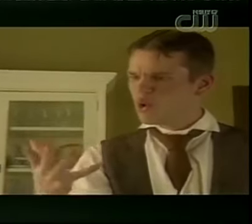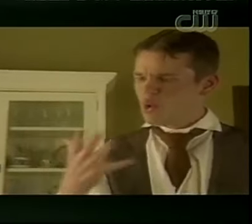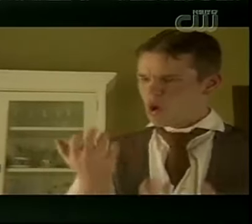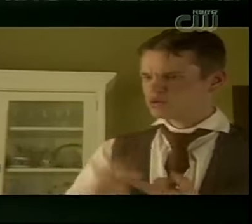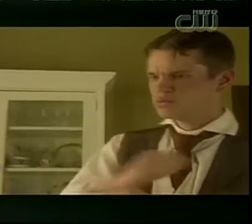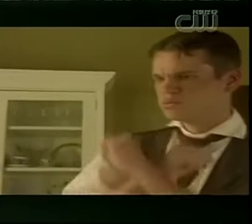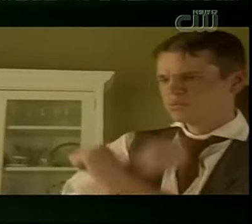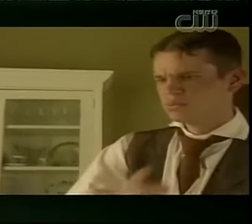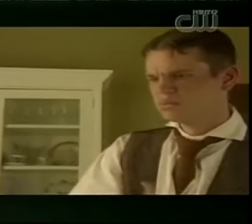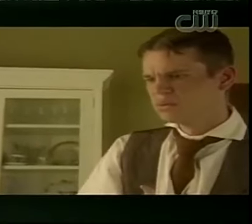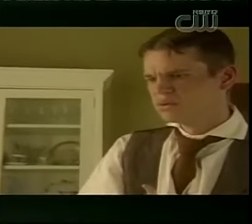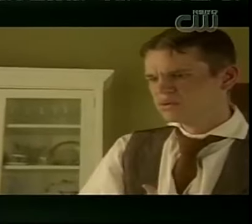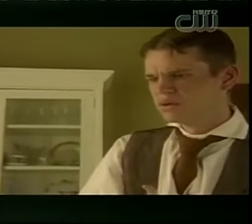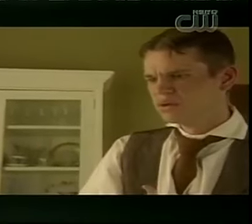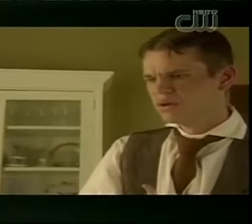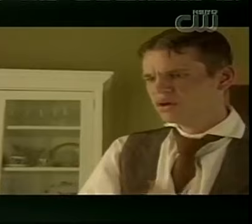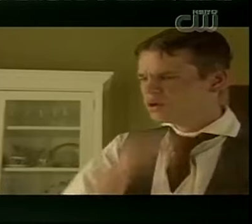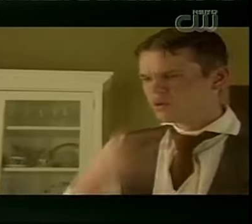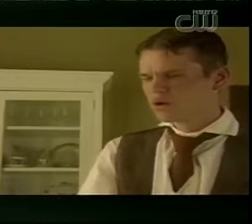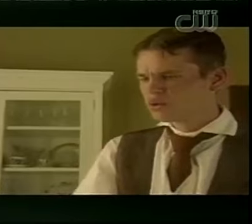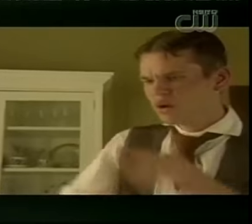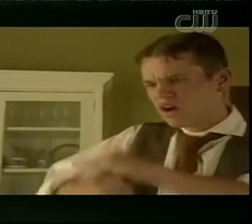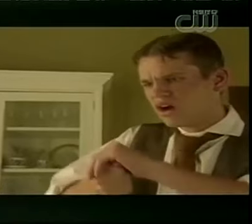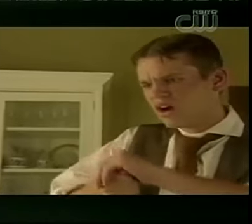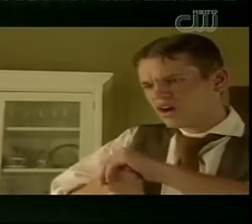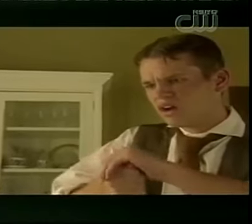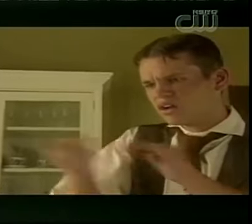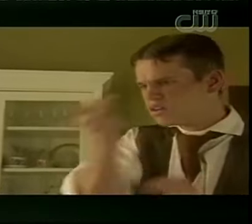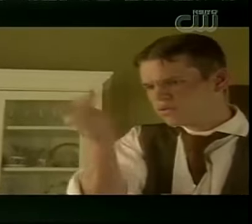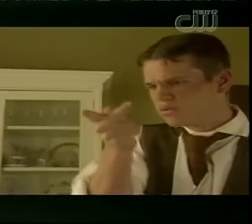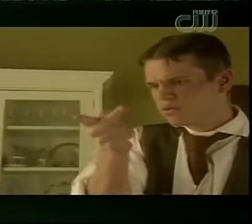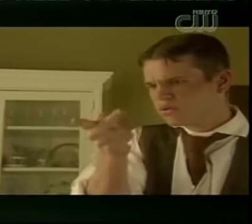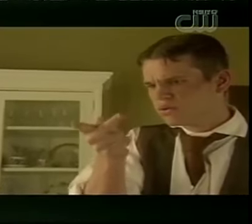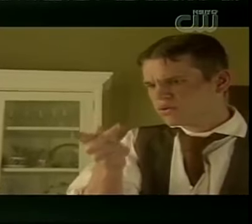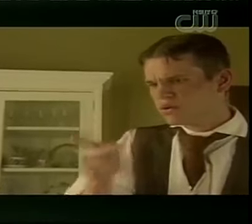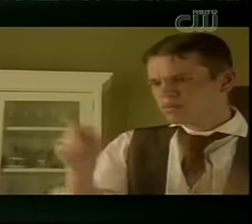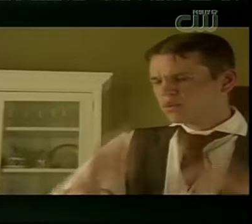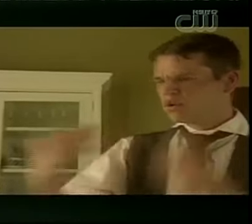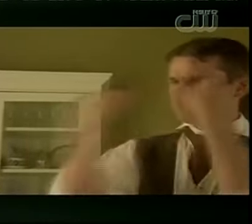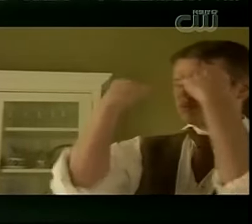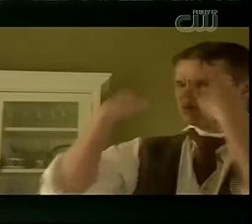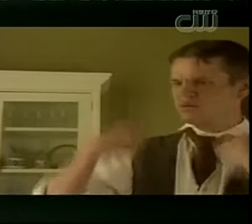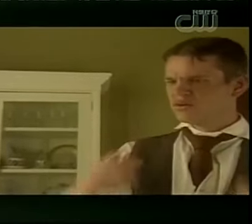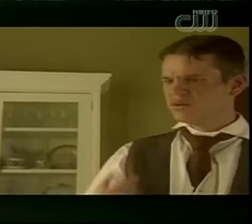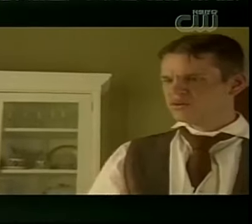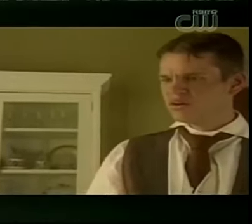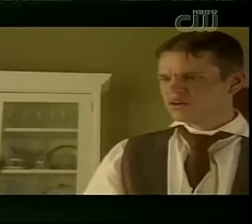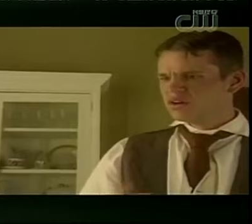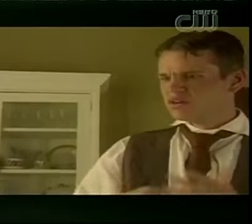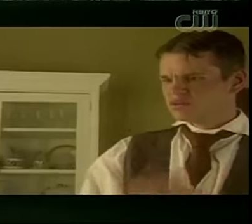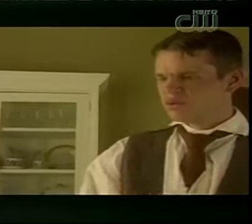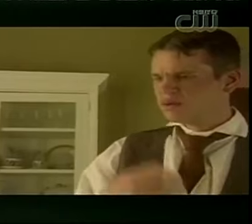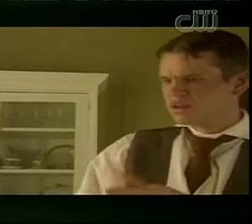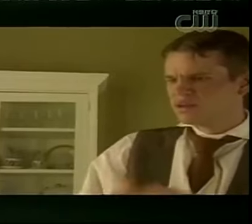I know you and Ma want to protect me, but I don't want to hide behind you and have people laugh at us